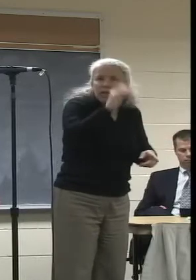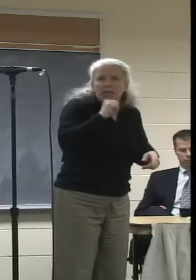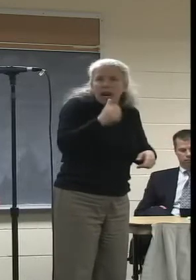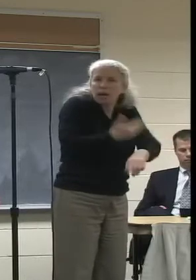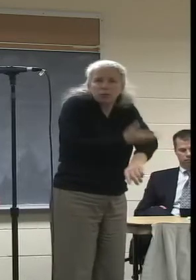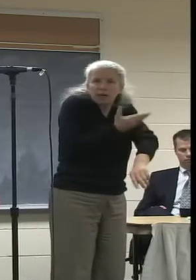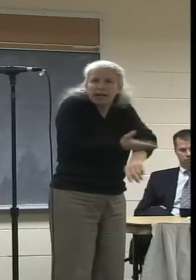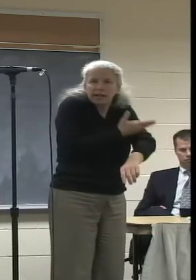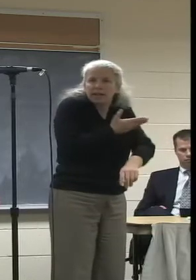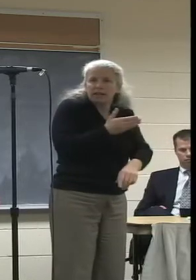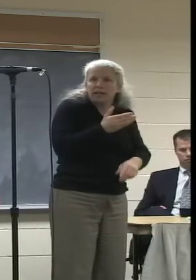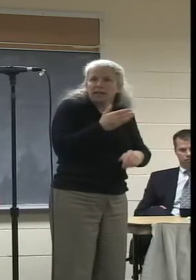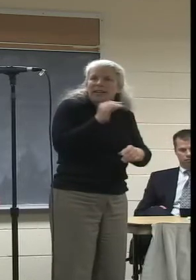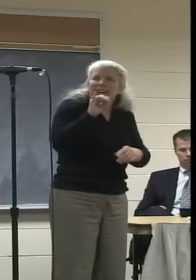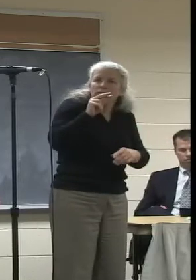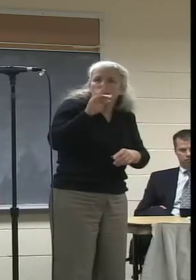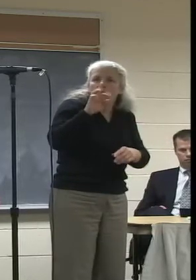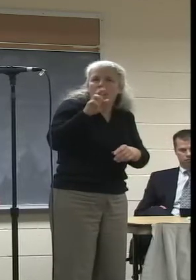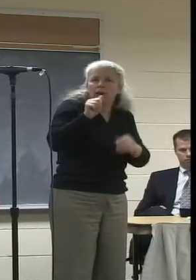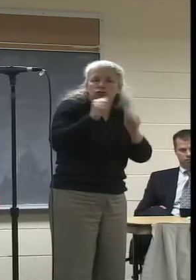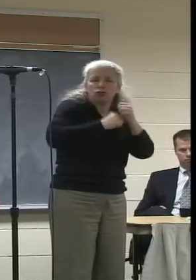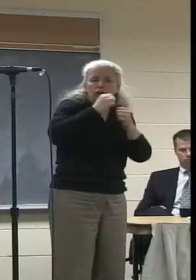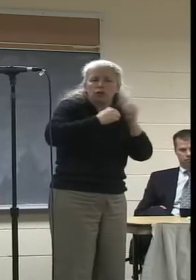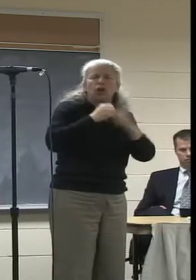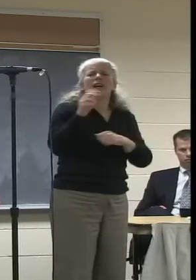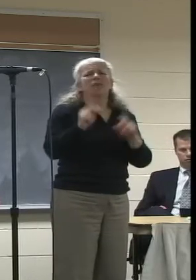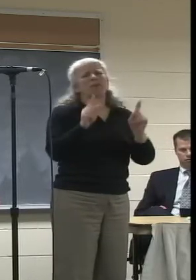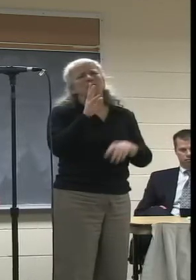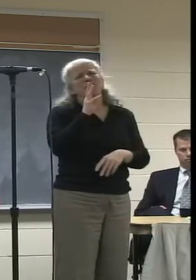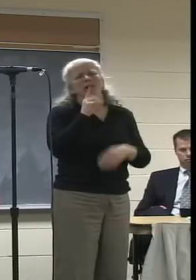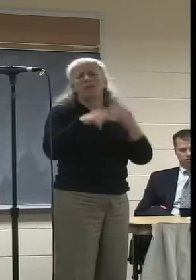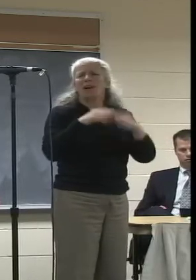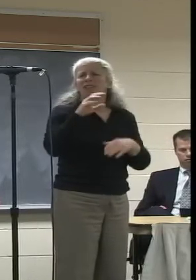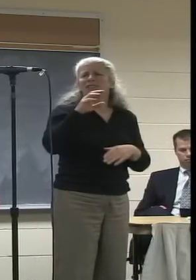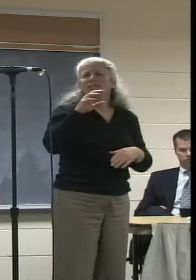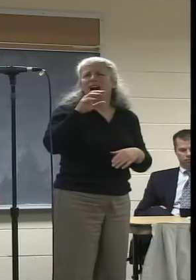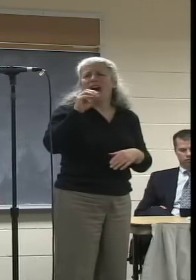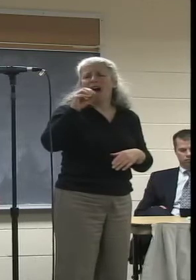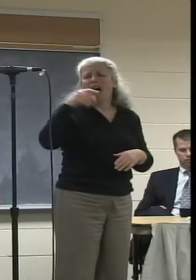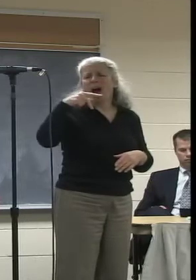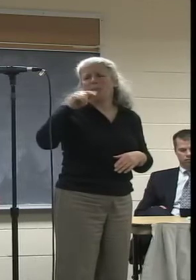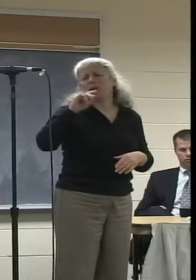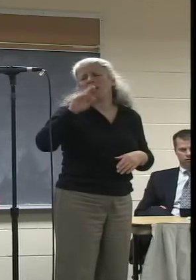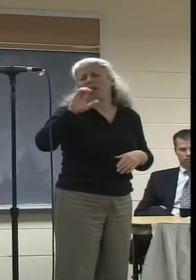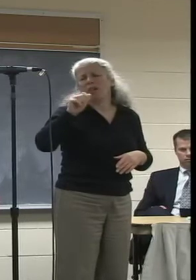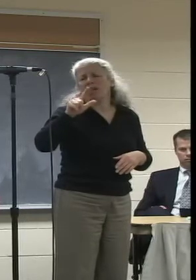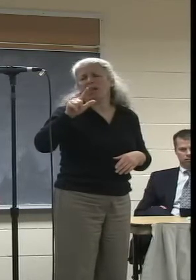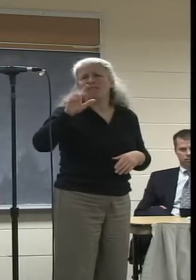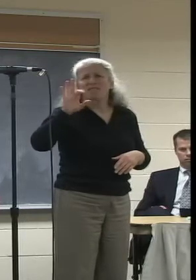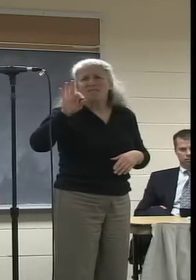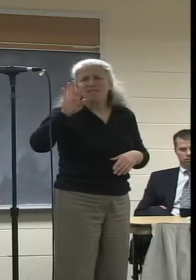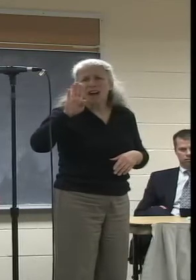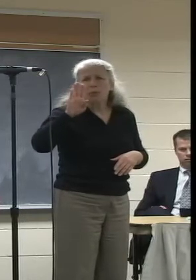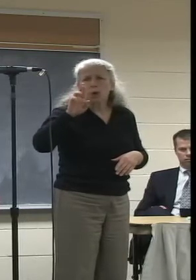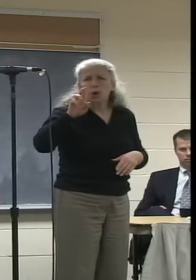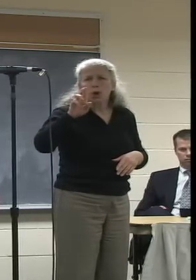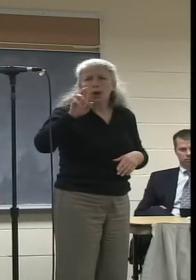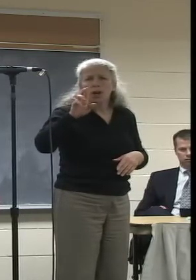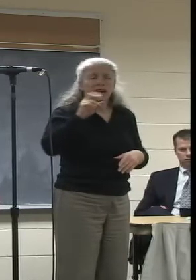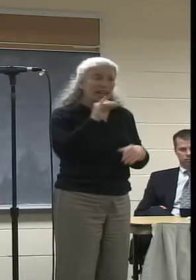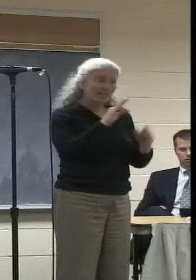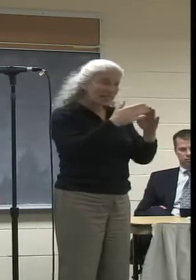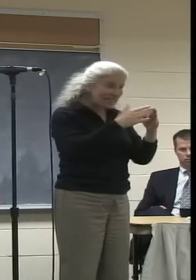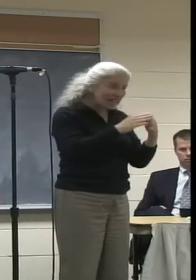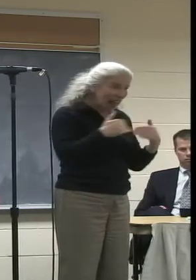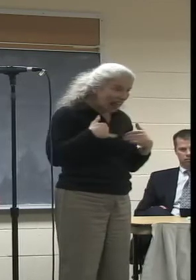use I heard somebody say about the optical fiber. I think that's a great idea if that's what the city has between the buildings and all